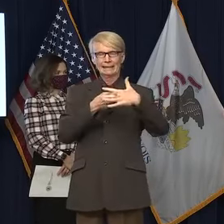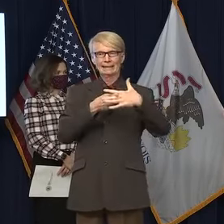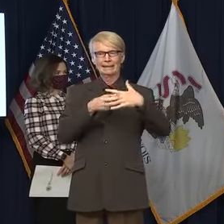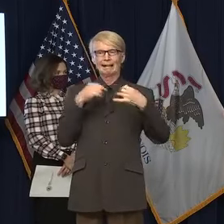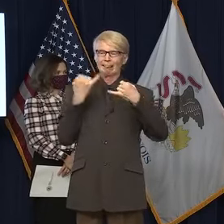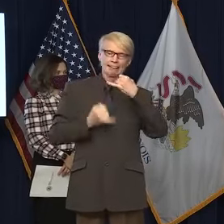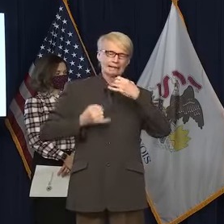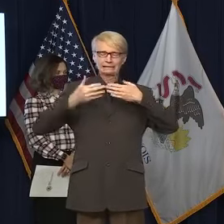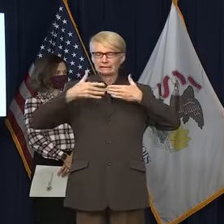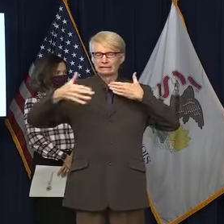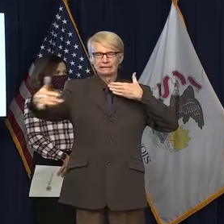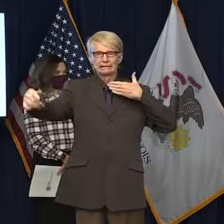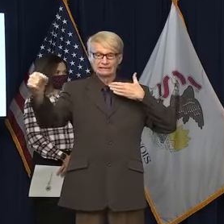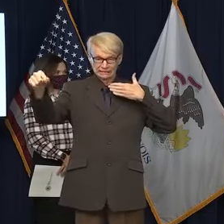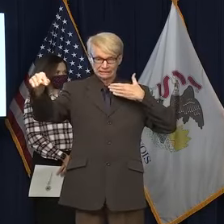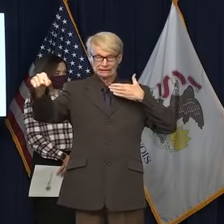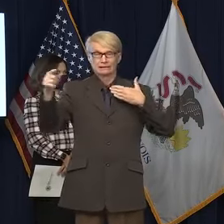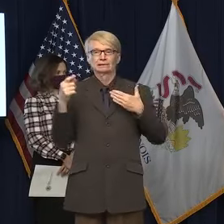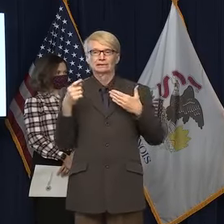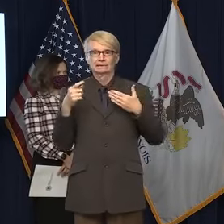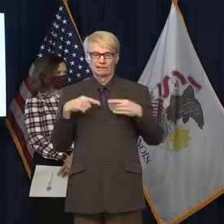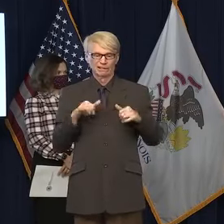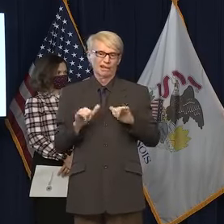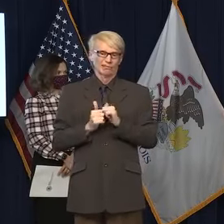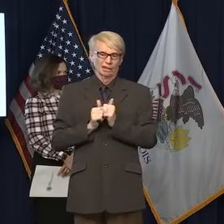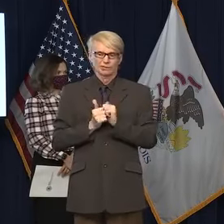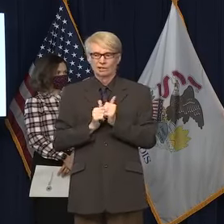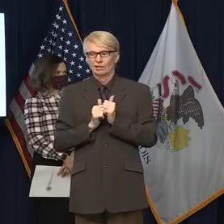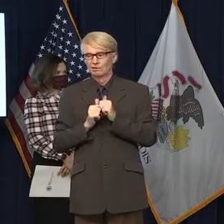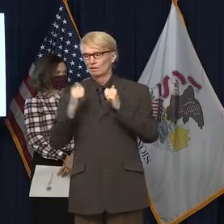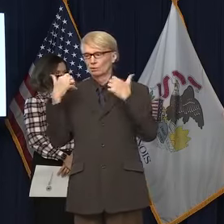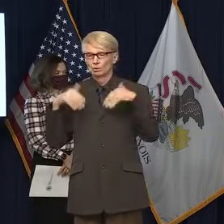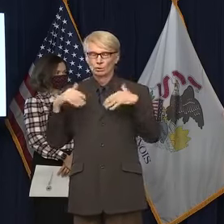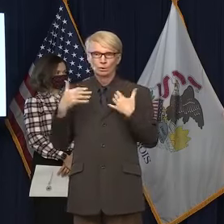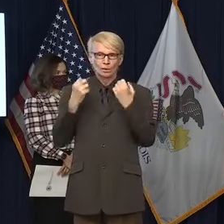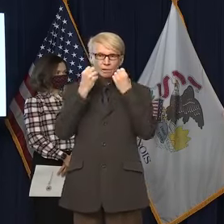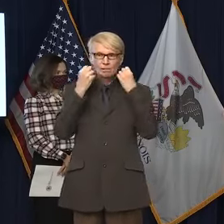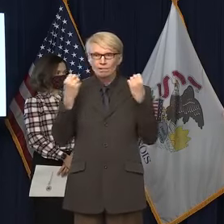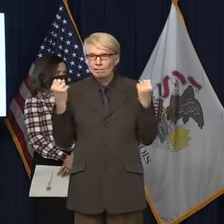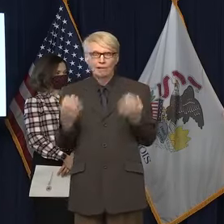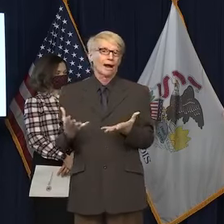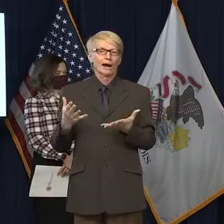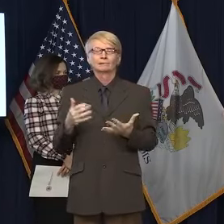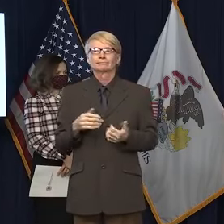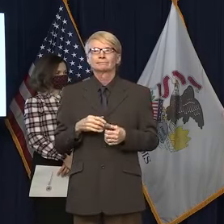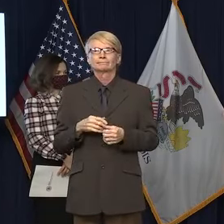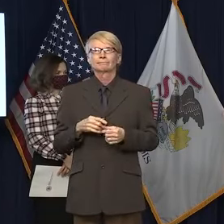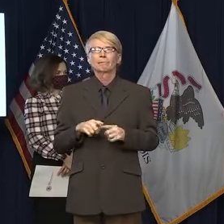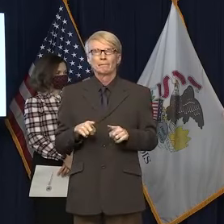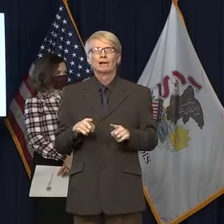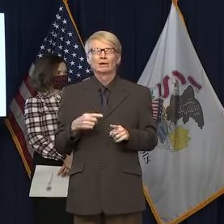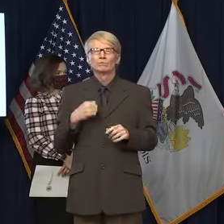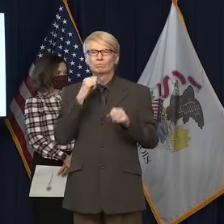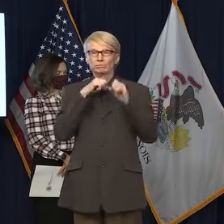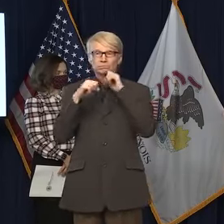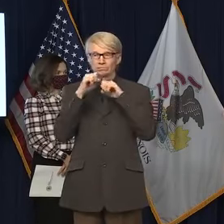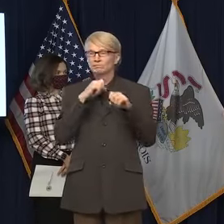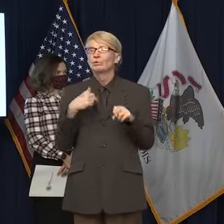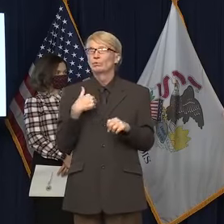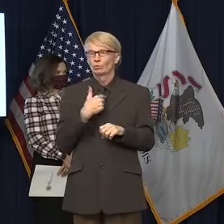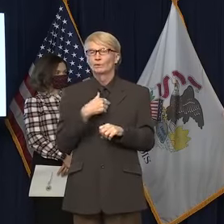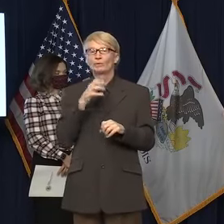mile, but that last mile of the super marathon has quite a few bumps and hurdles, but we will get through it together.